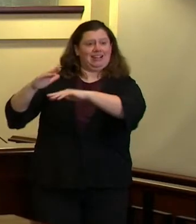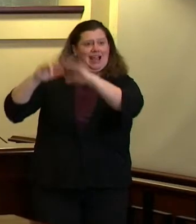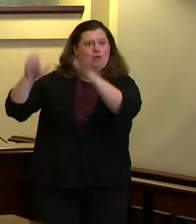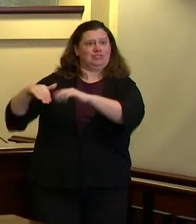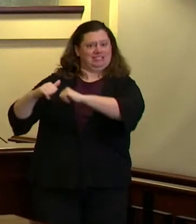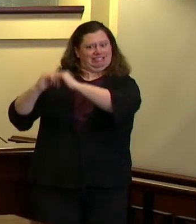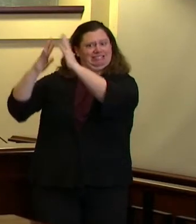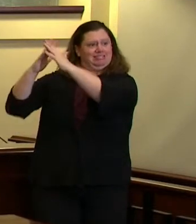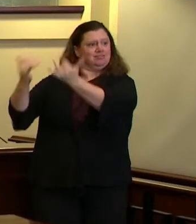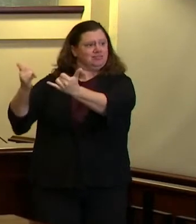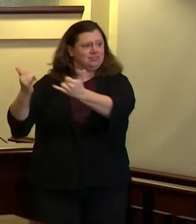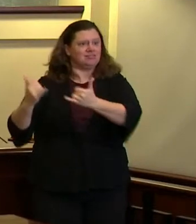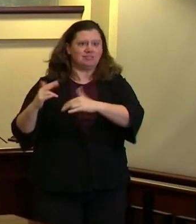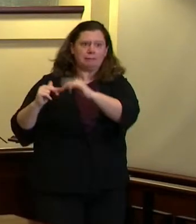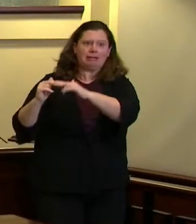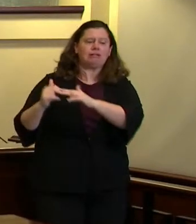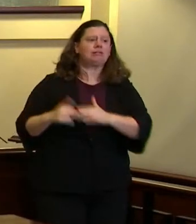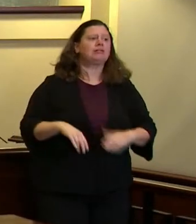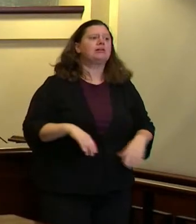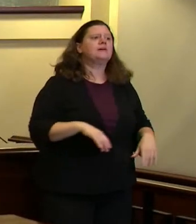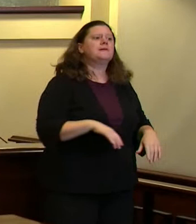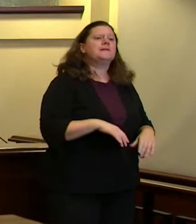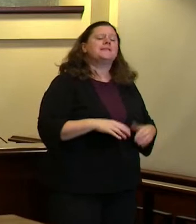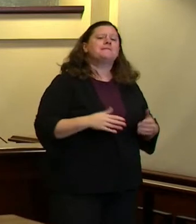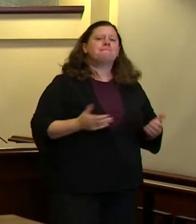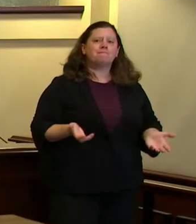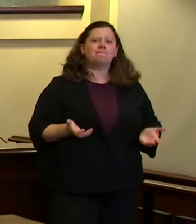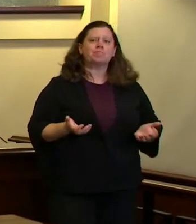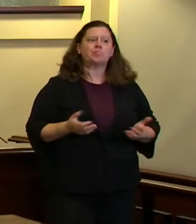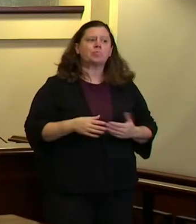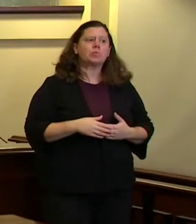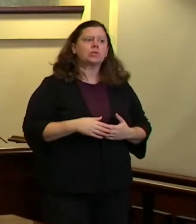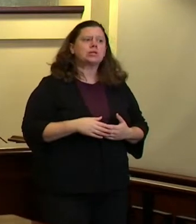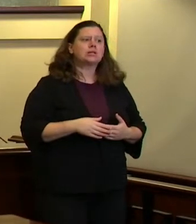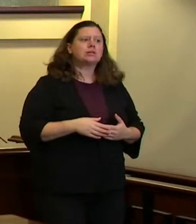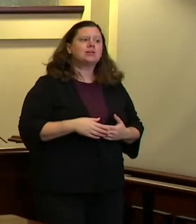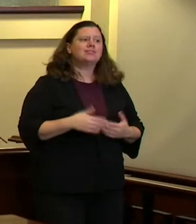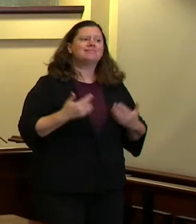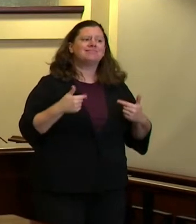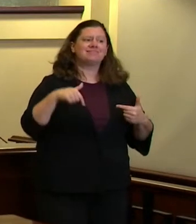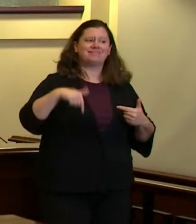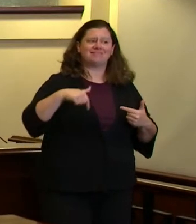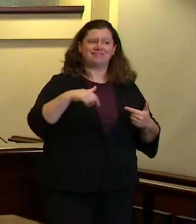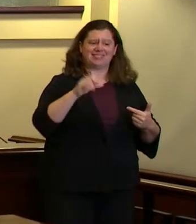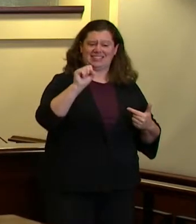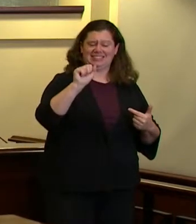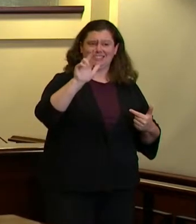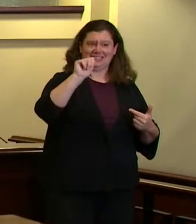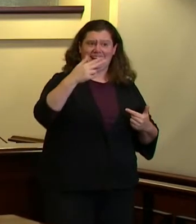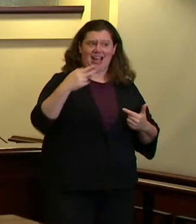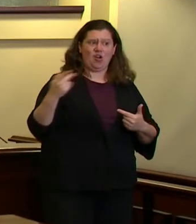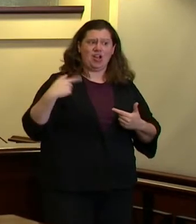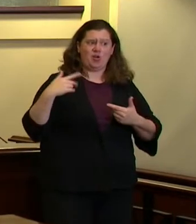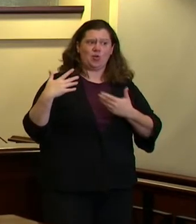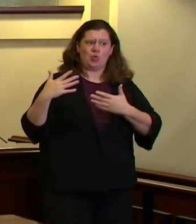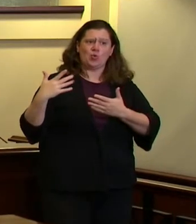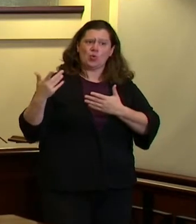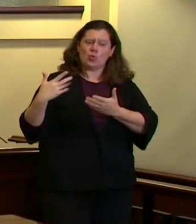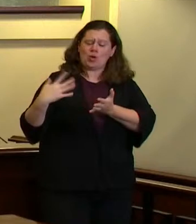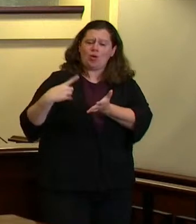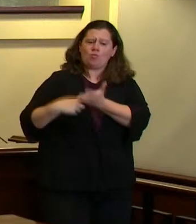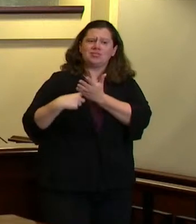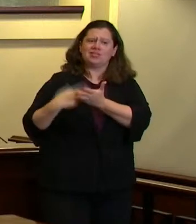so all this may be an area area where Sarah and I are in agreement in terms of